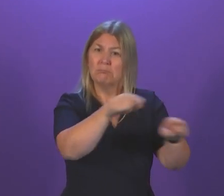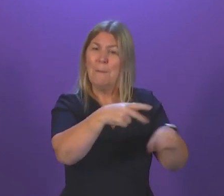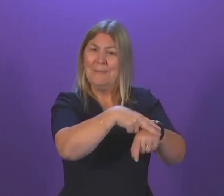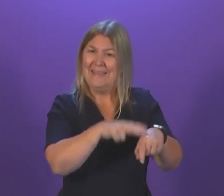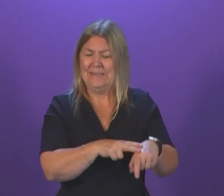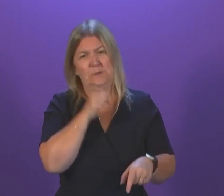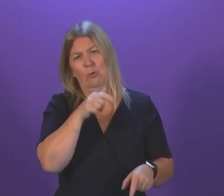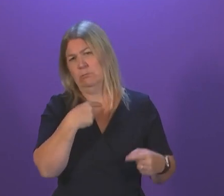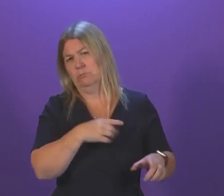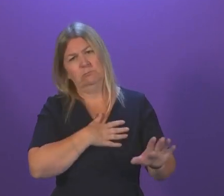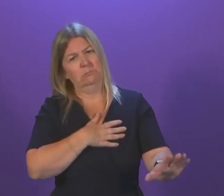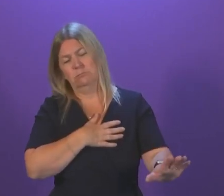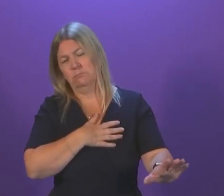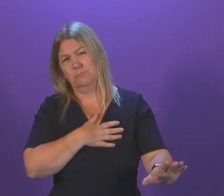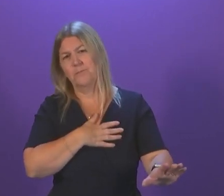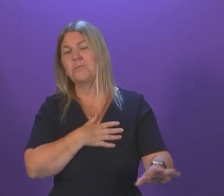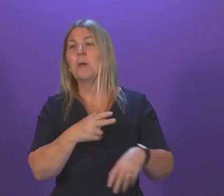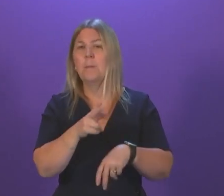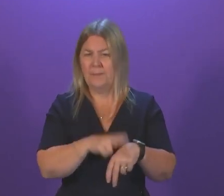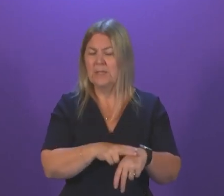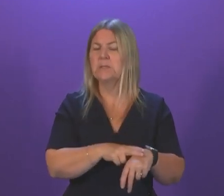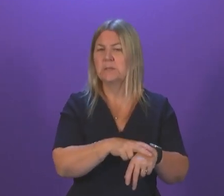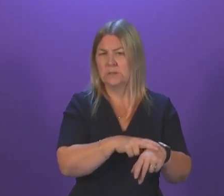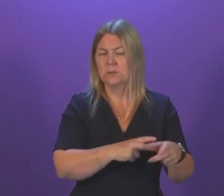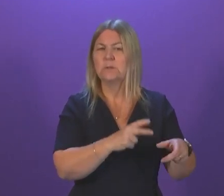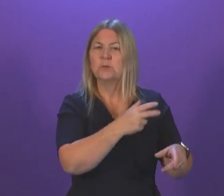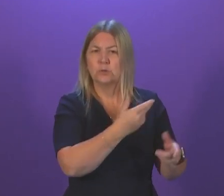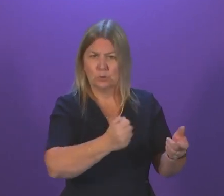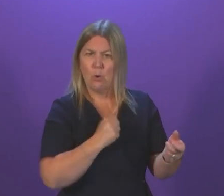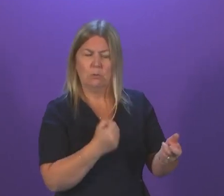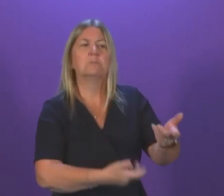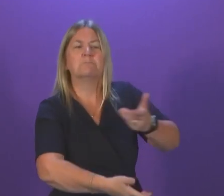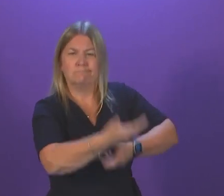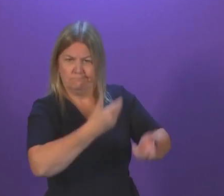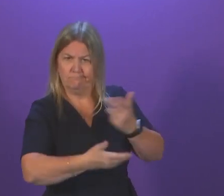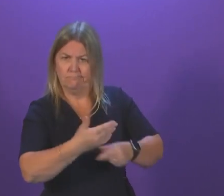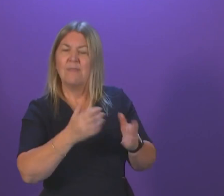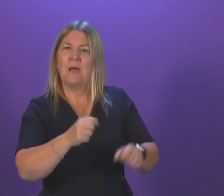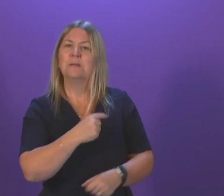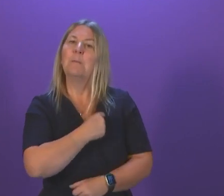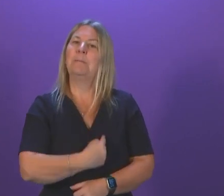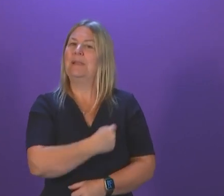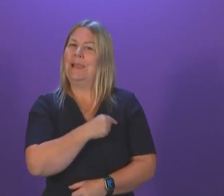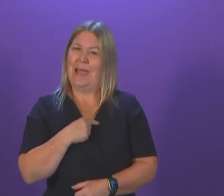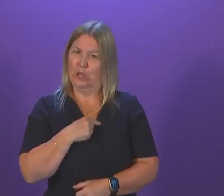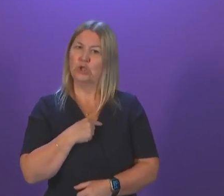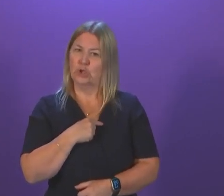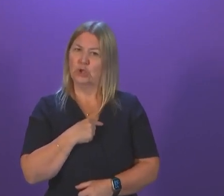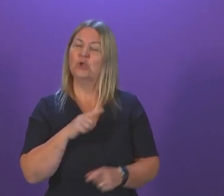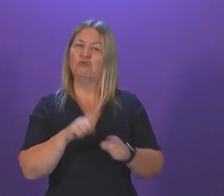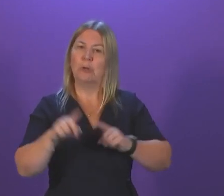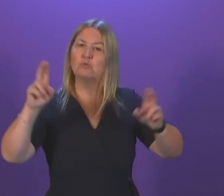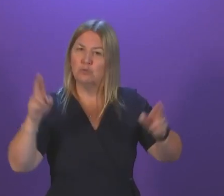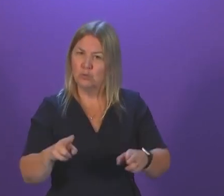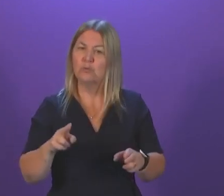reaffirmed their commitment to tackling assaults, including through the Chief Constable's assault pledge. That pledge promises to help reduce the impact of violence,